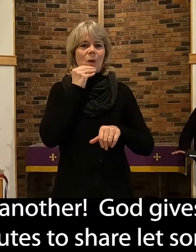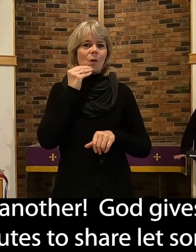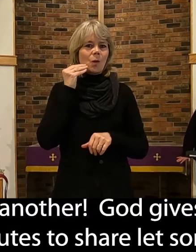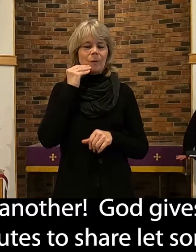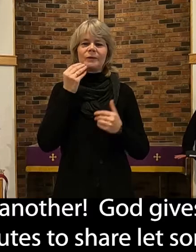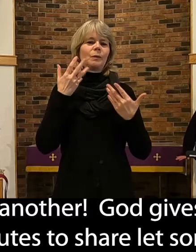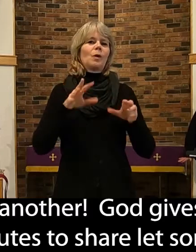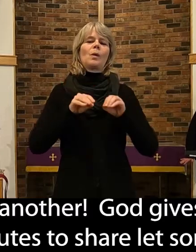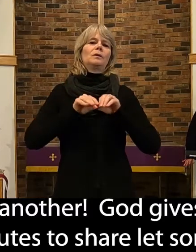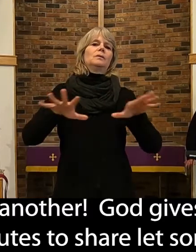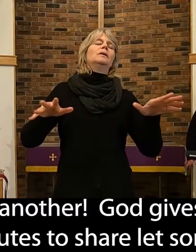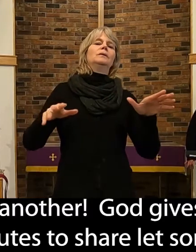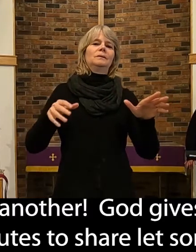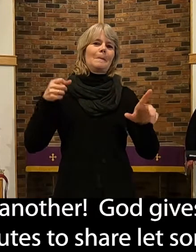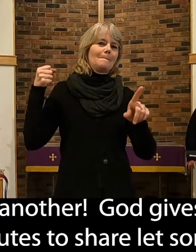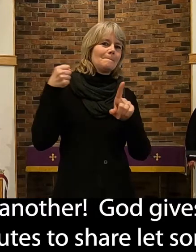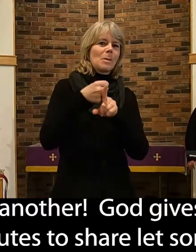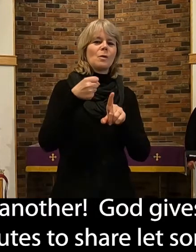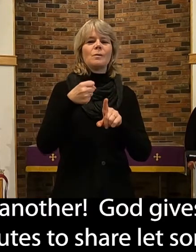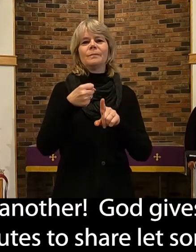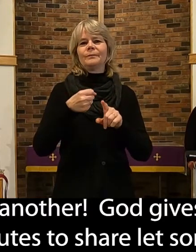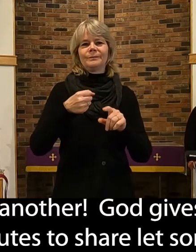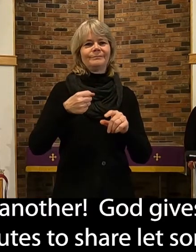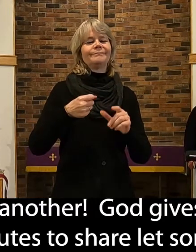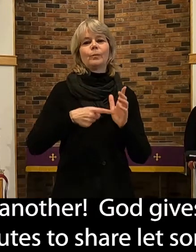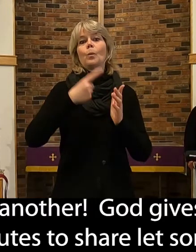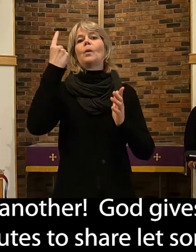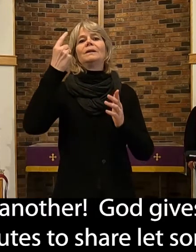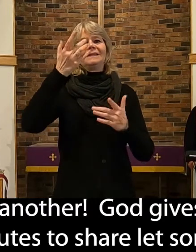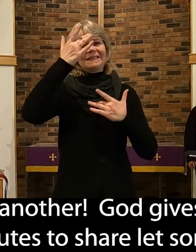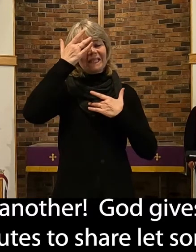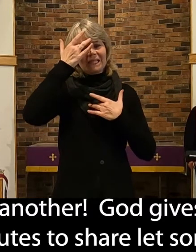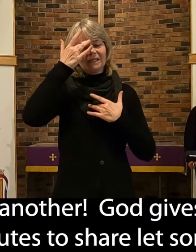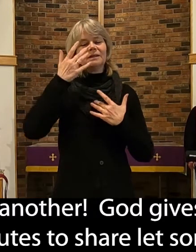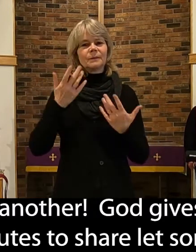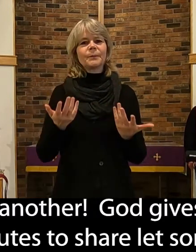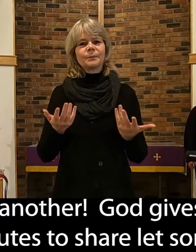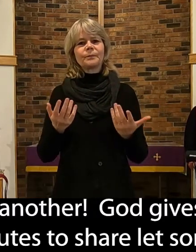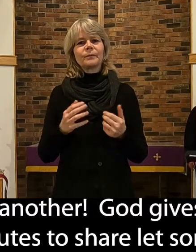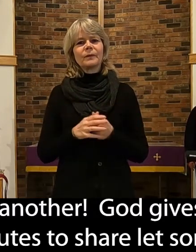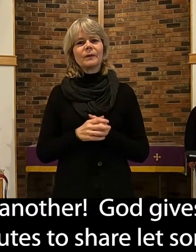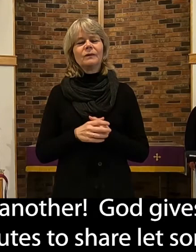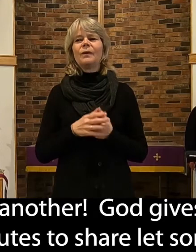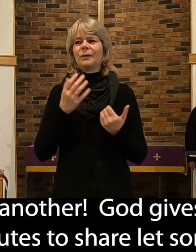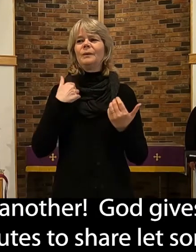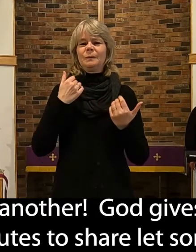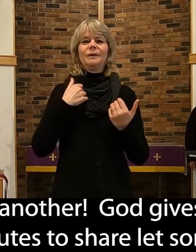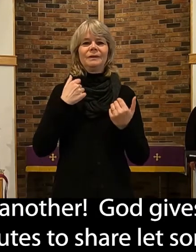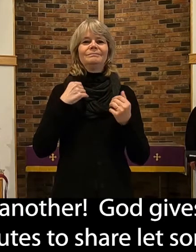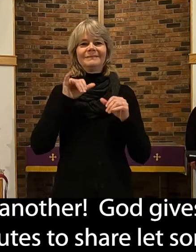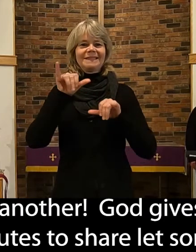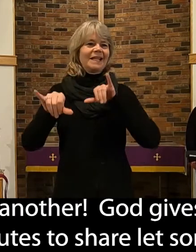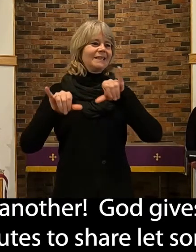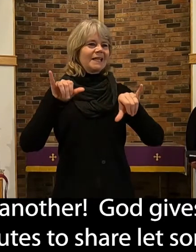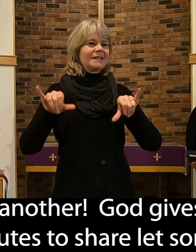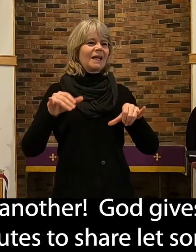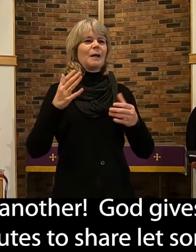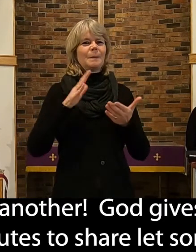get sick all at one time. And as we do that, it can feel very lonely. So please, please take